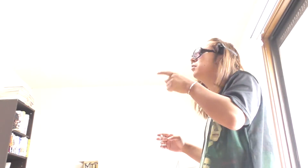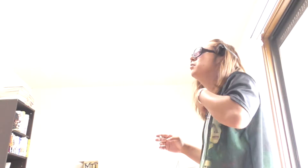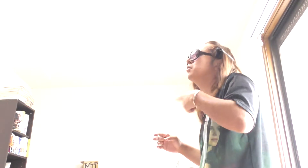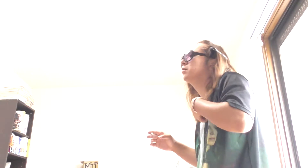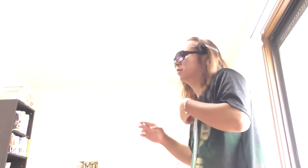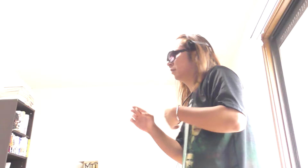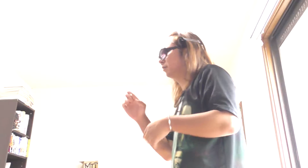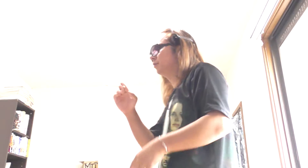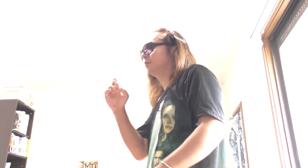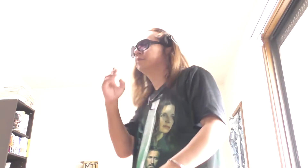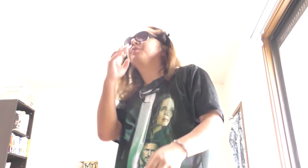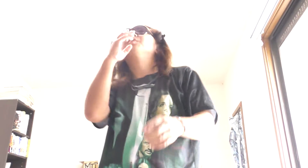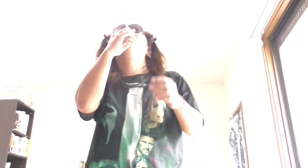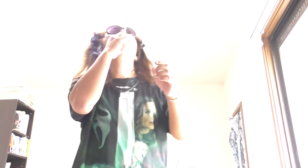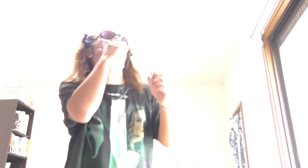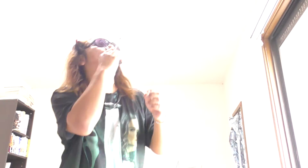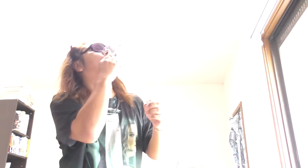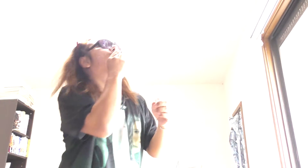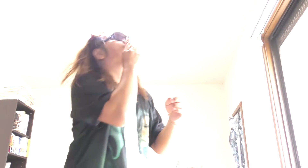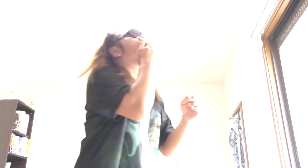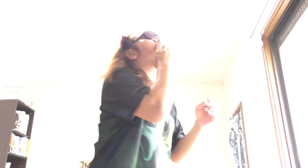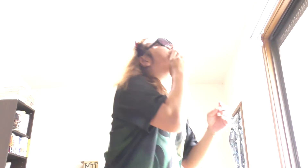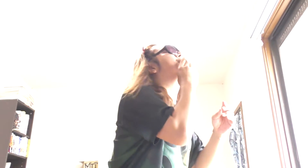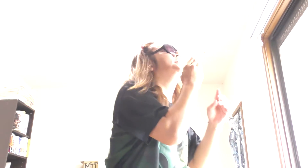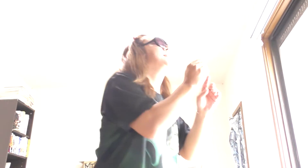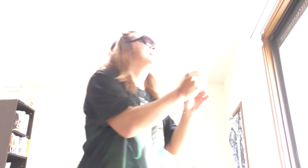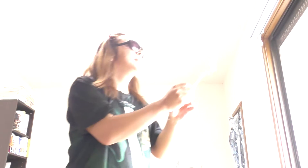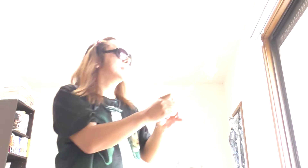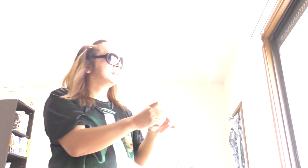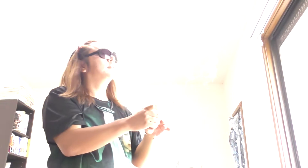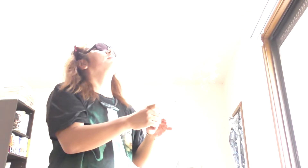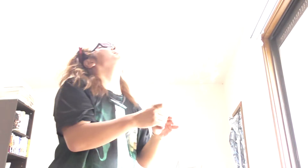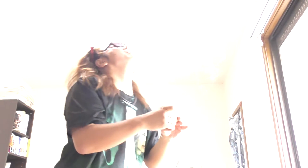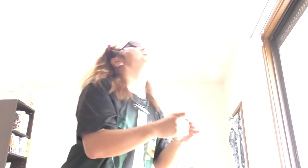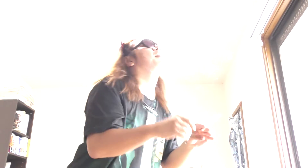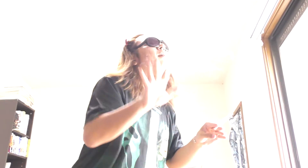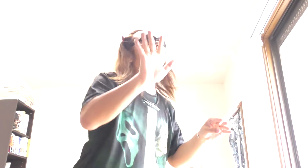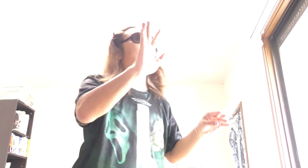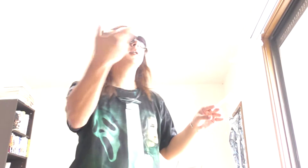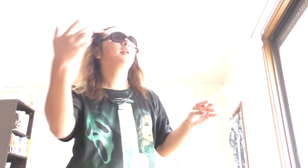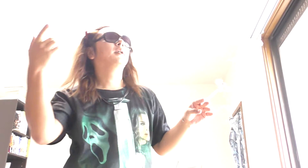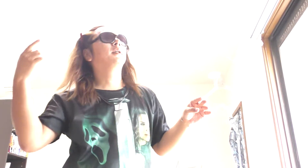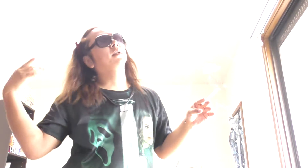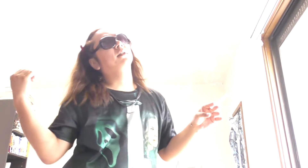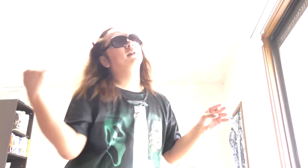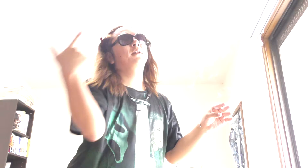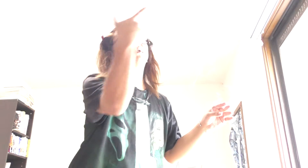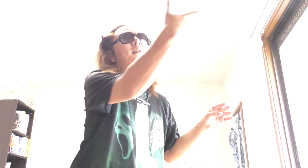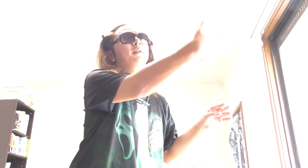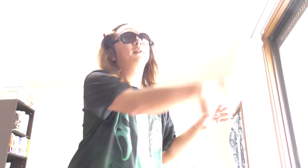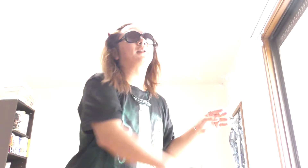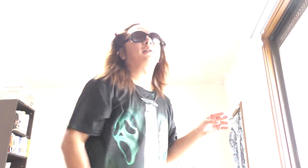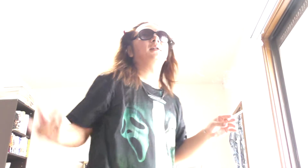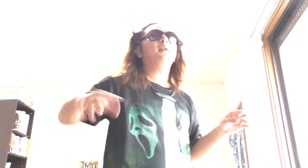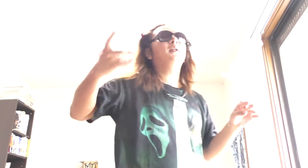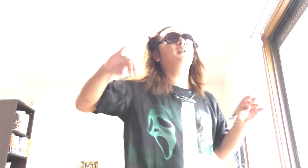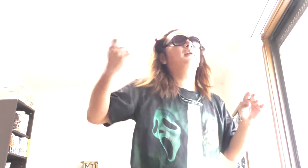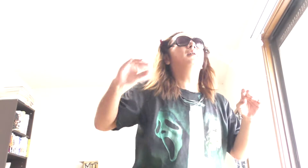again. Last Christmas, I gave you my heart, but the very next day, you